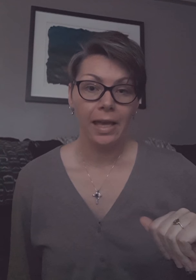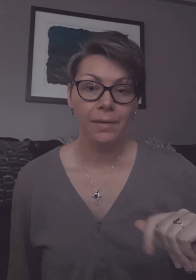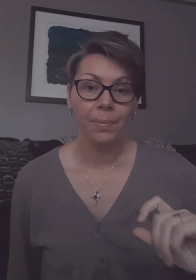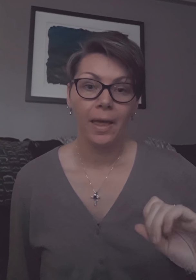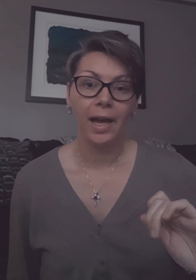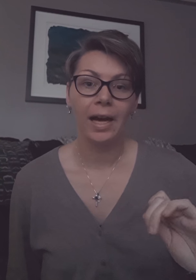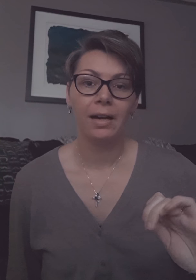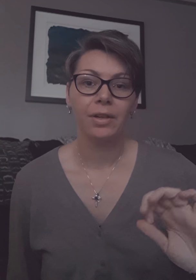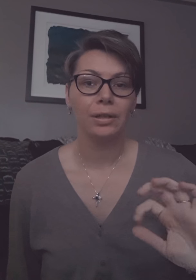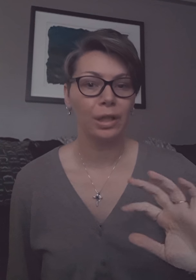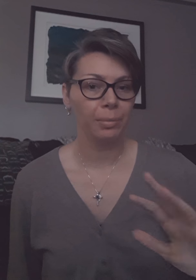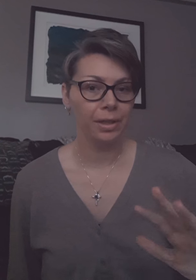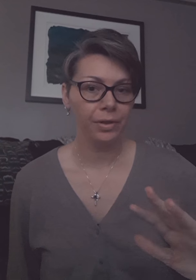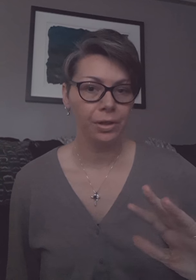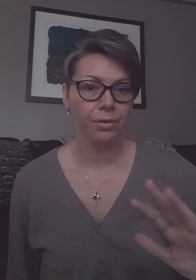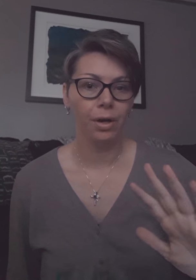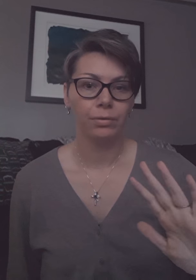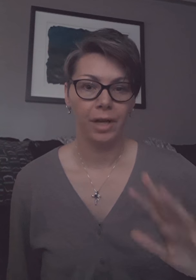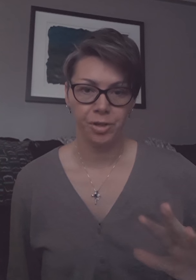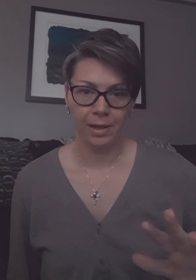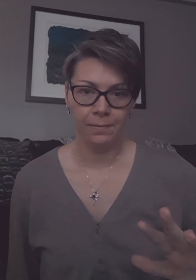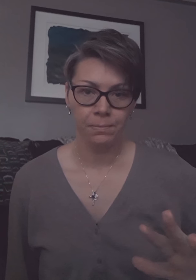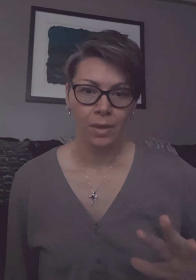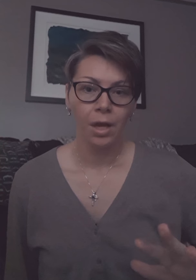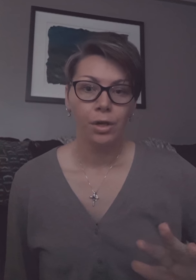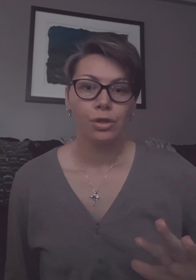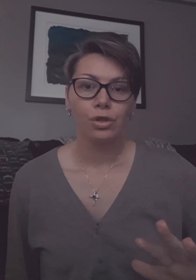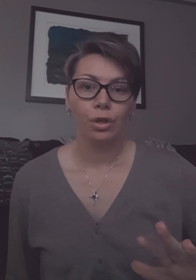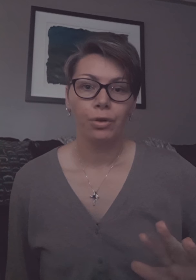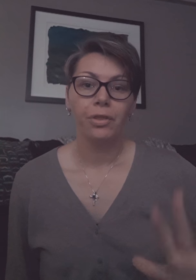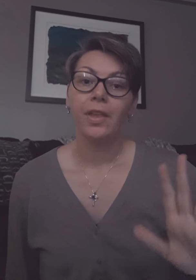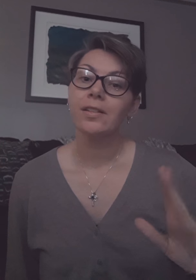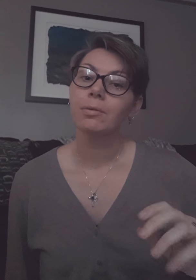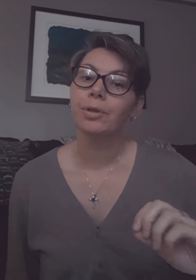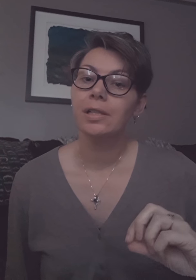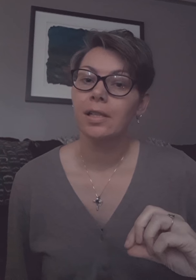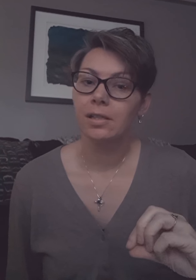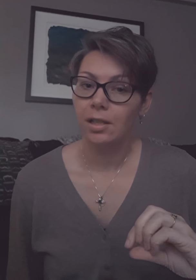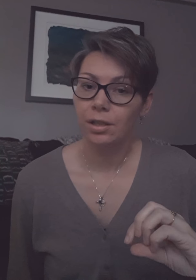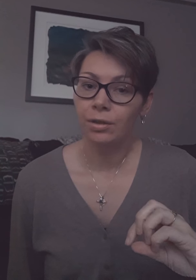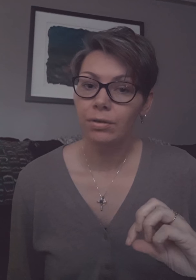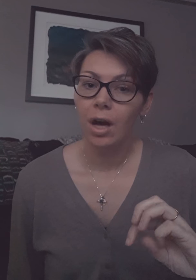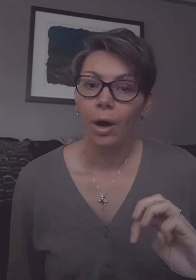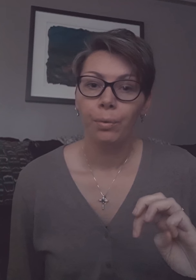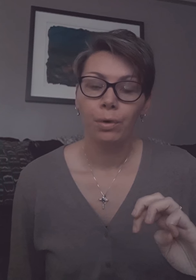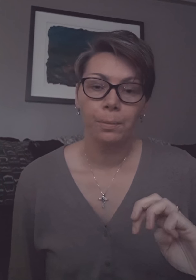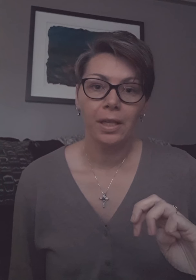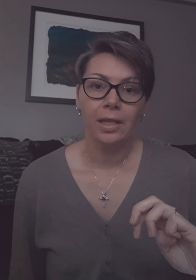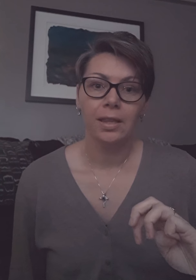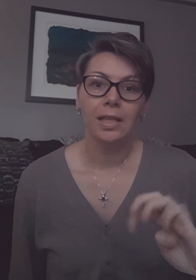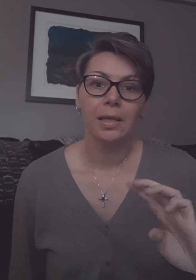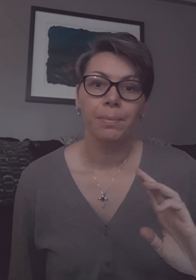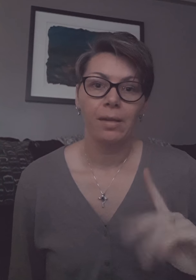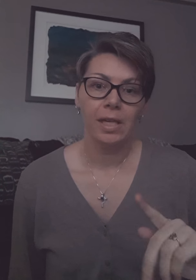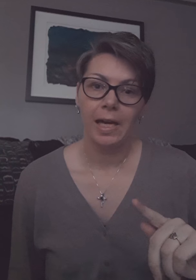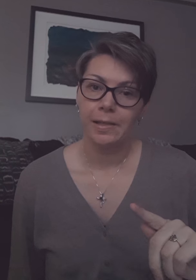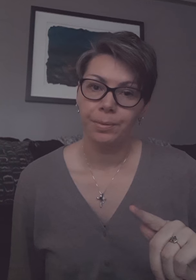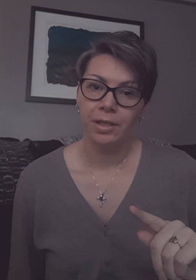I have a little bit of a new regimen so things I'm going to continue will be the baby aspirin